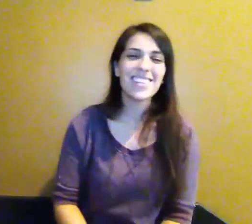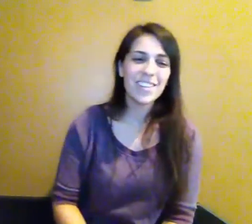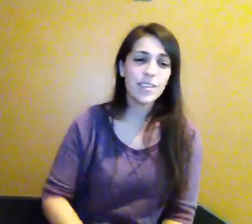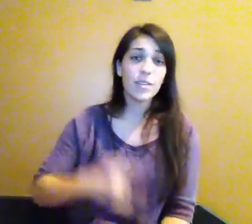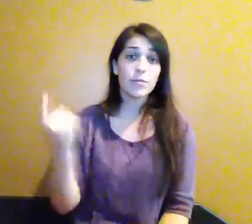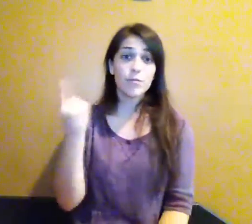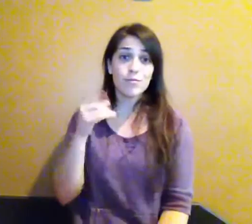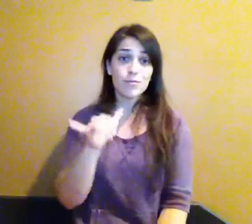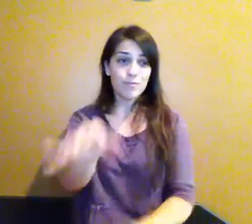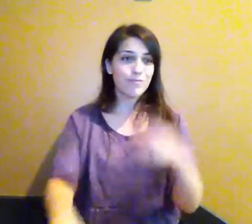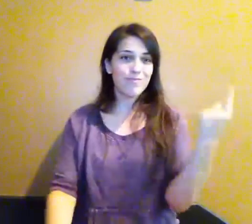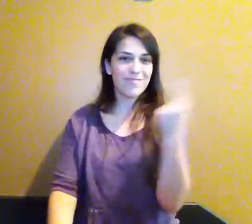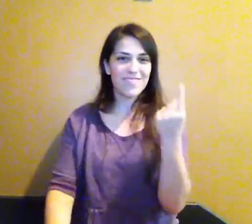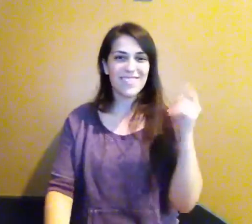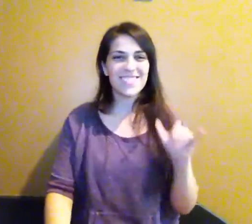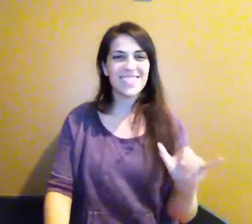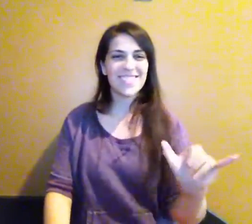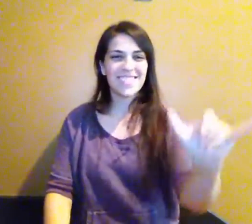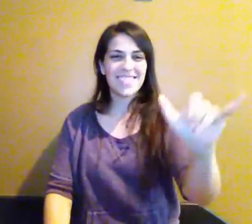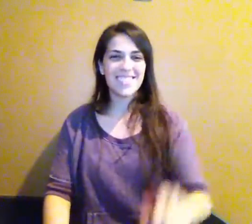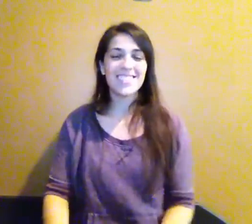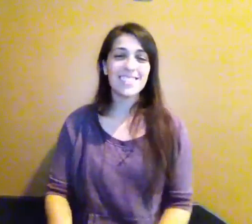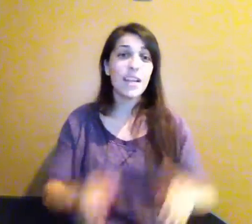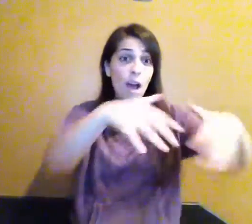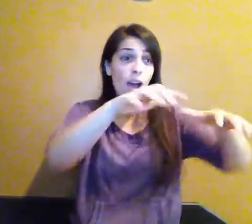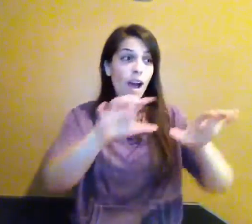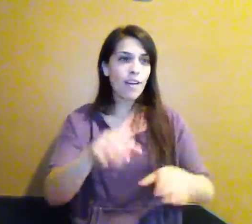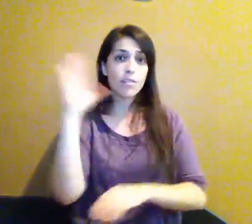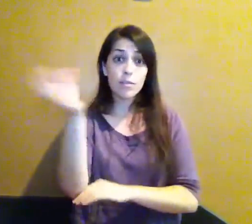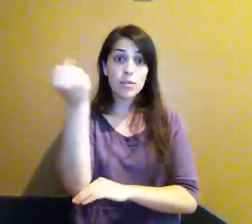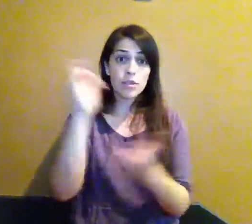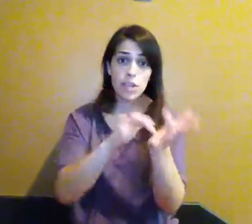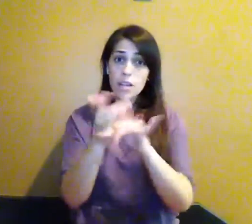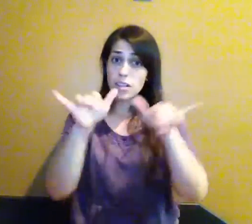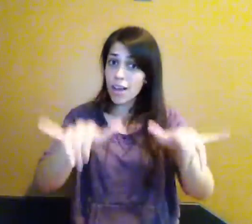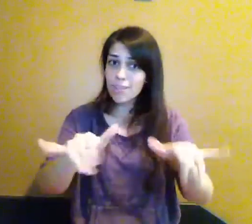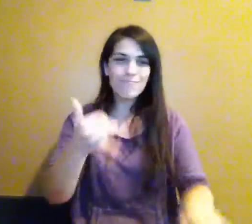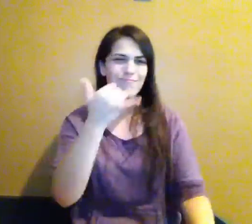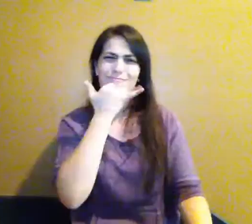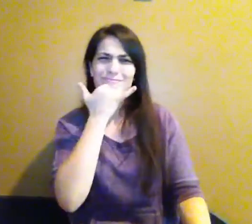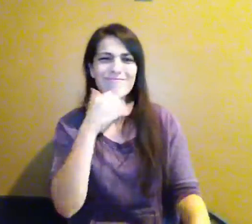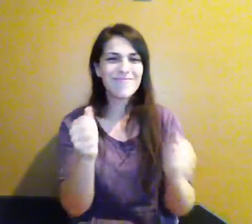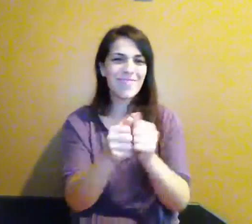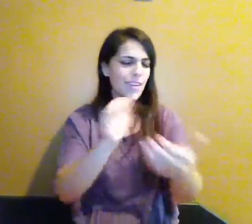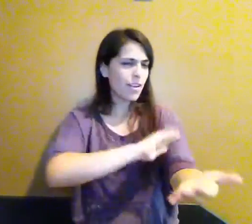Once and for all The great could not contain The